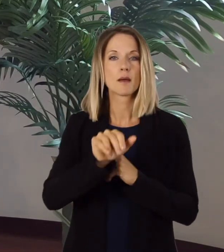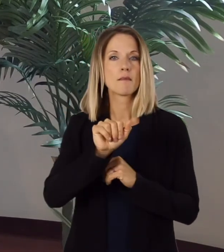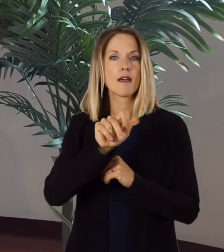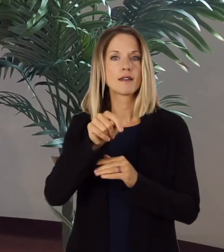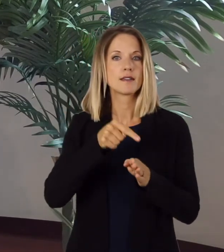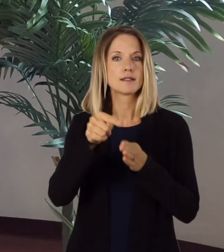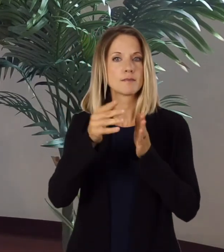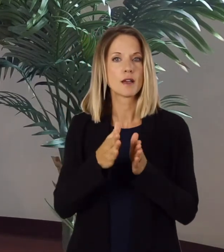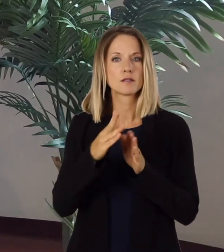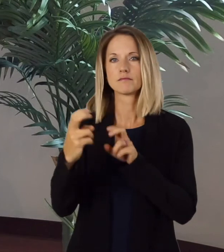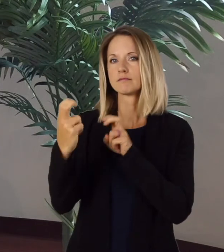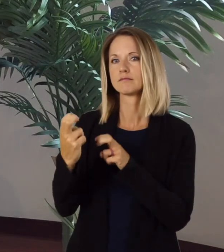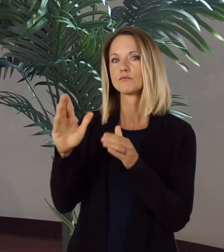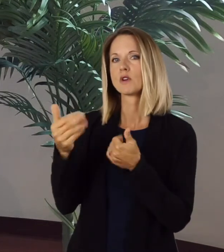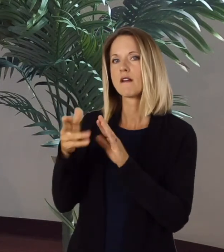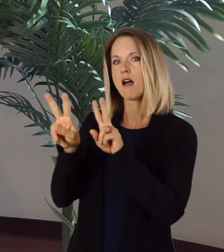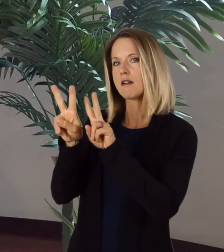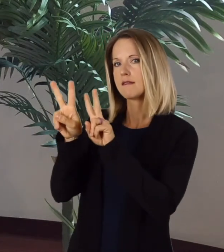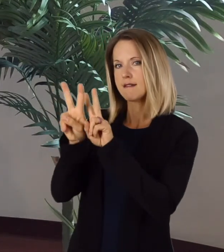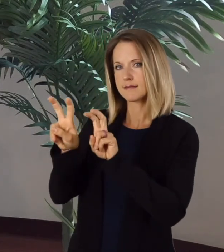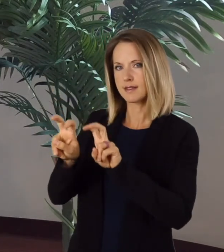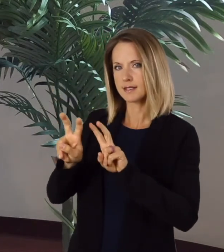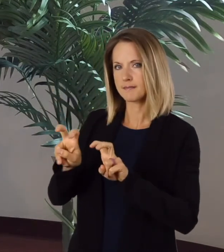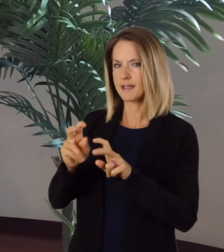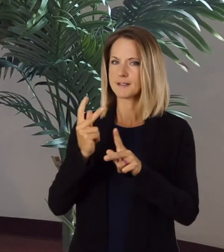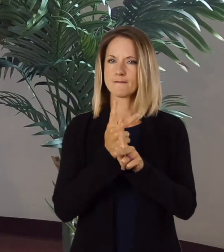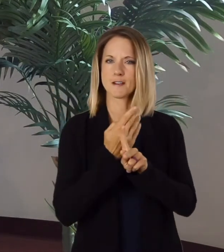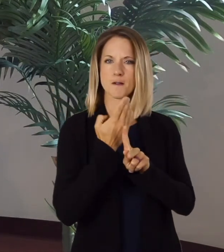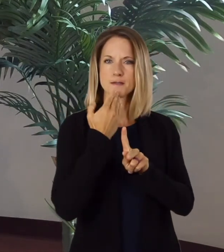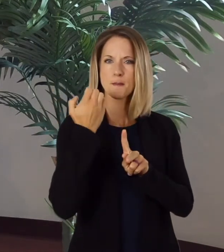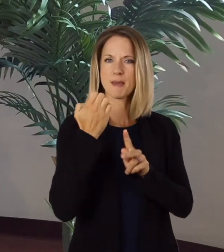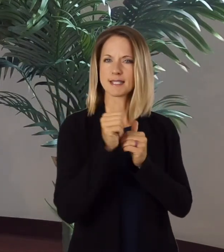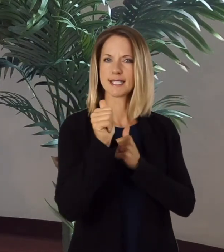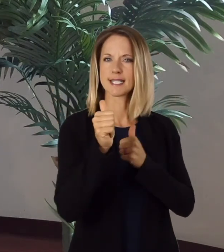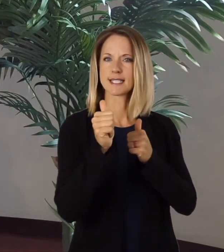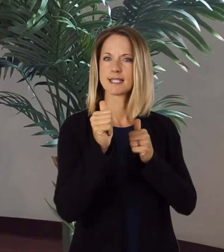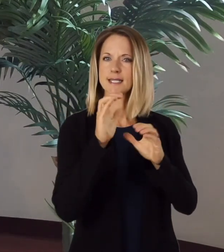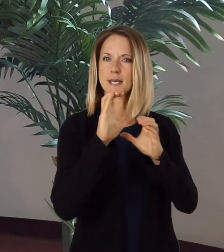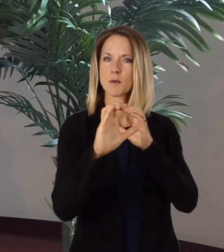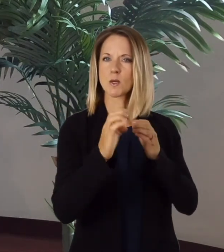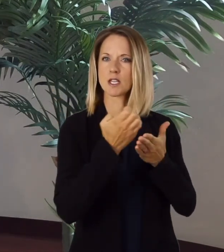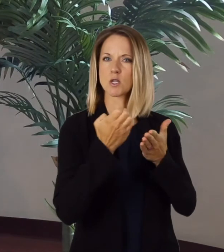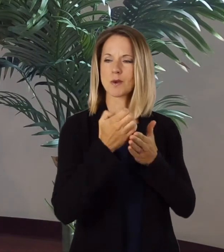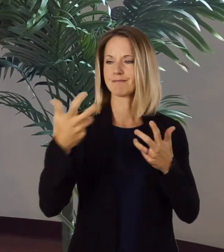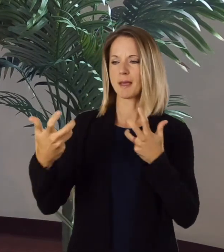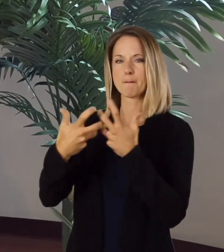assessment to determine the most appropriate distance communication equipment for you. The last